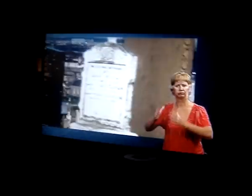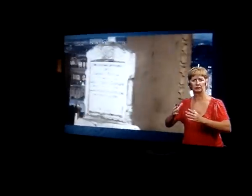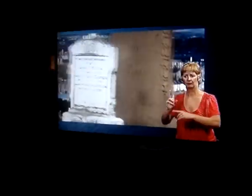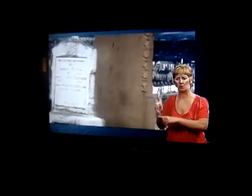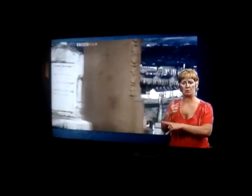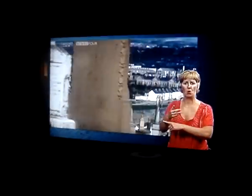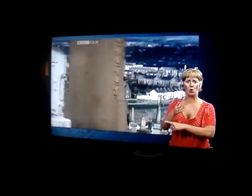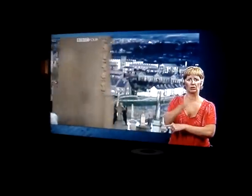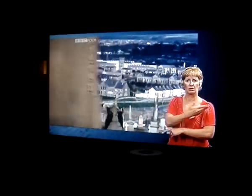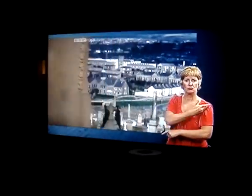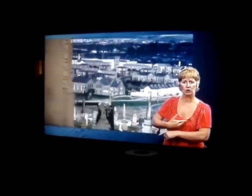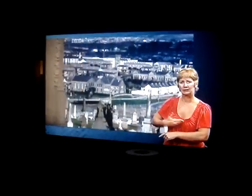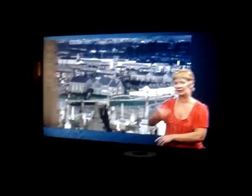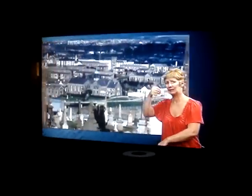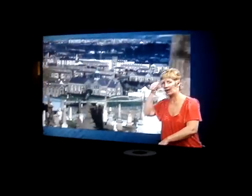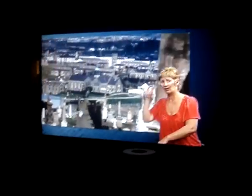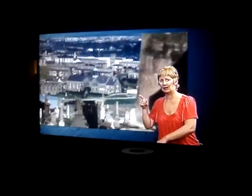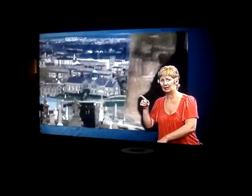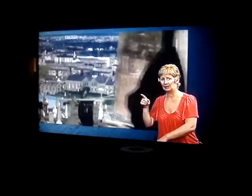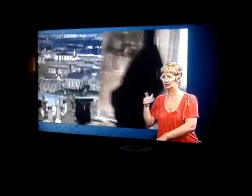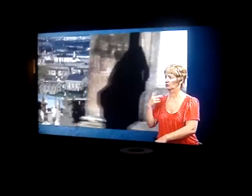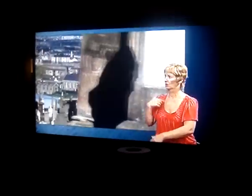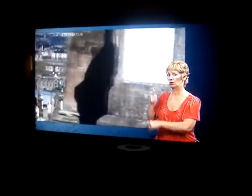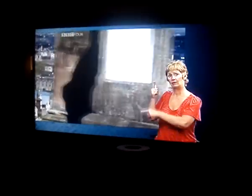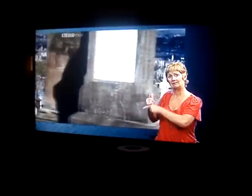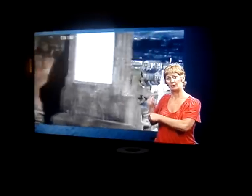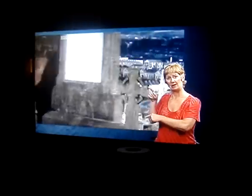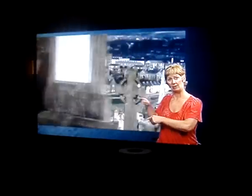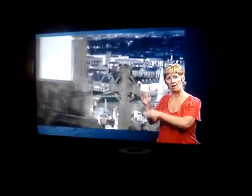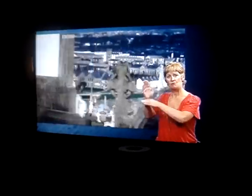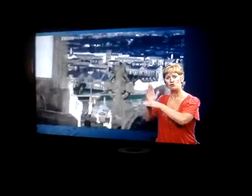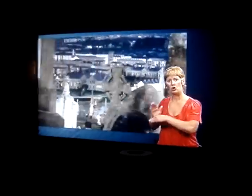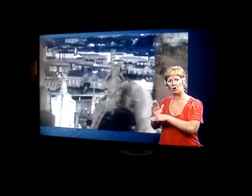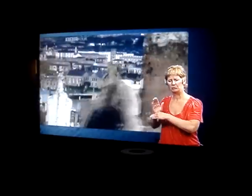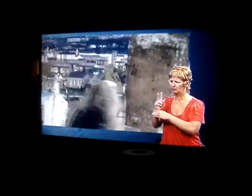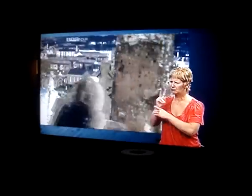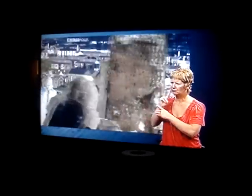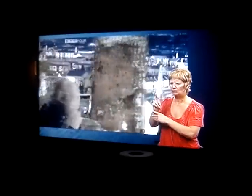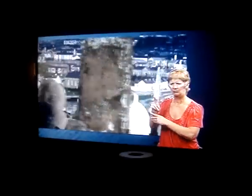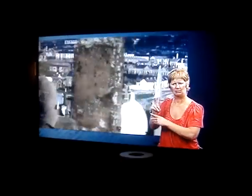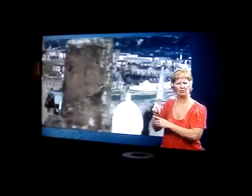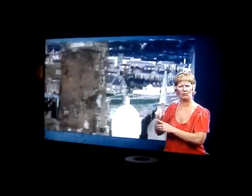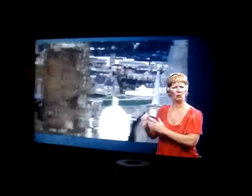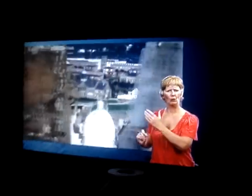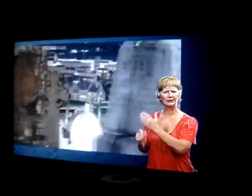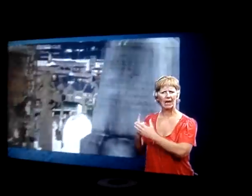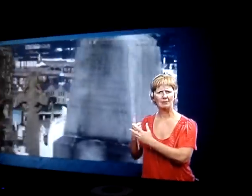looks at those extremes through the eyes of two men, both young, working class, teetotal, church-going,